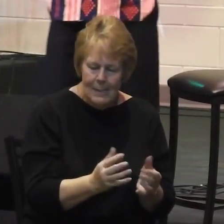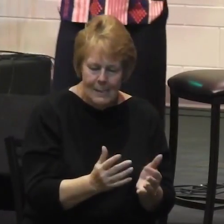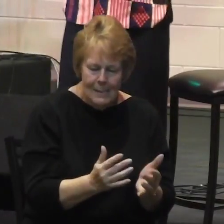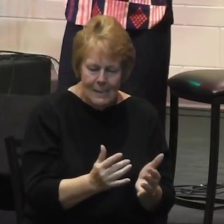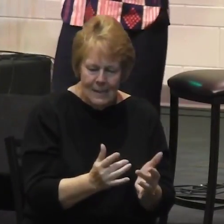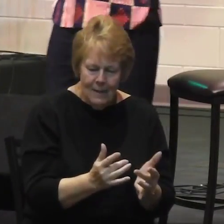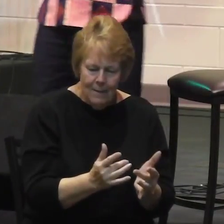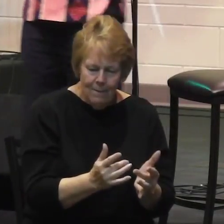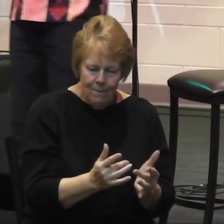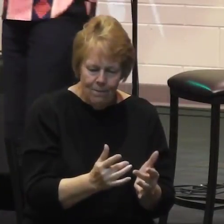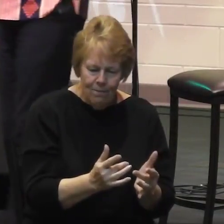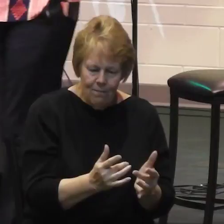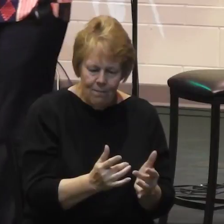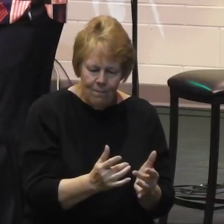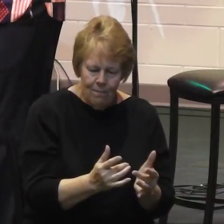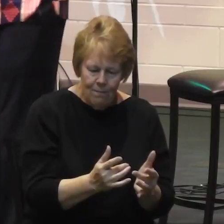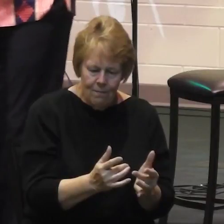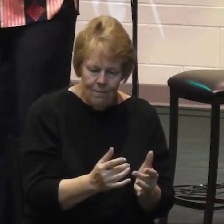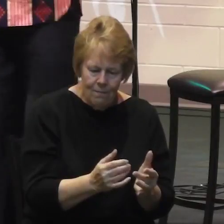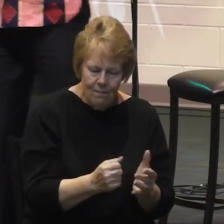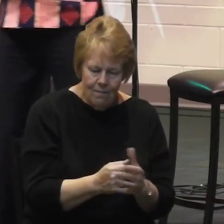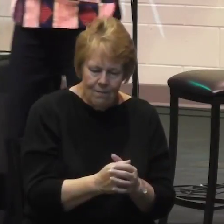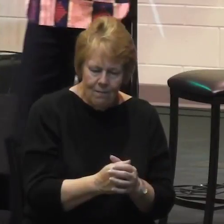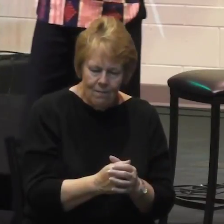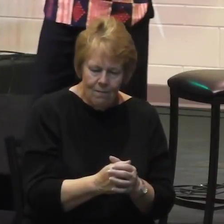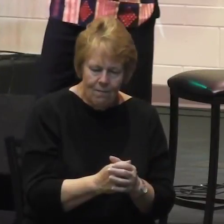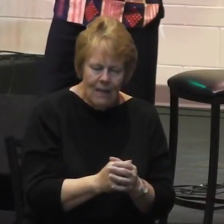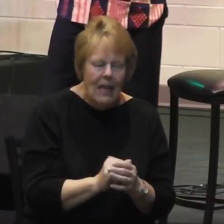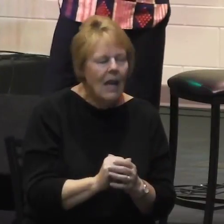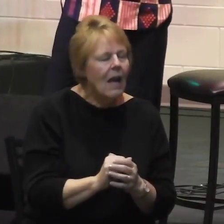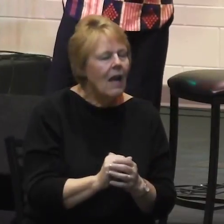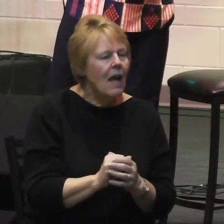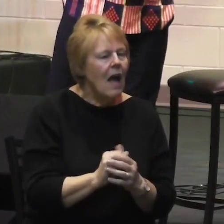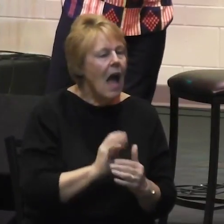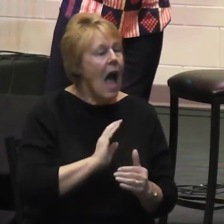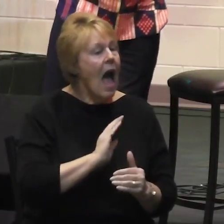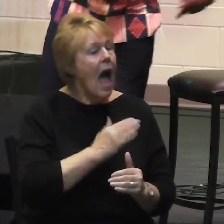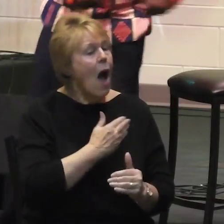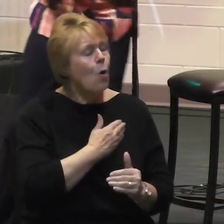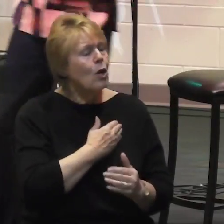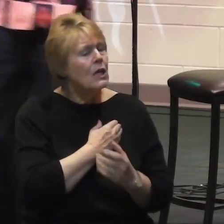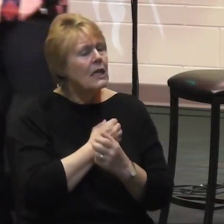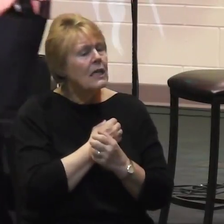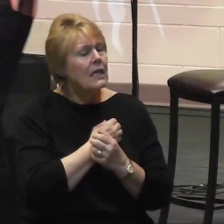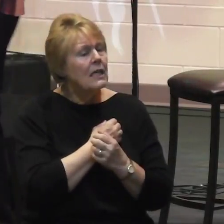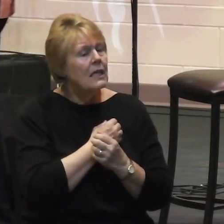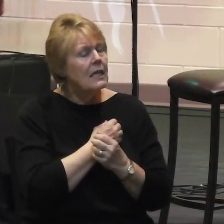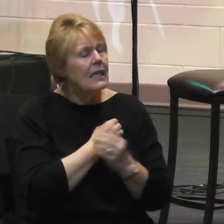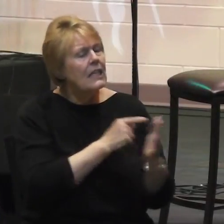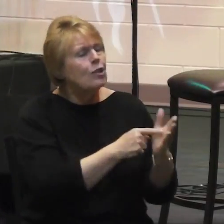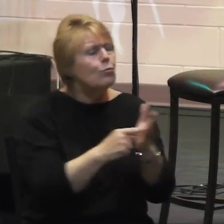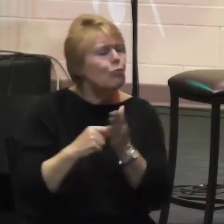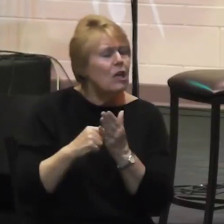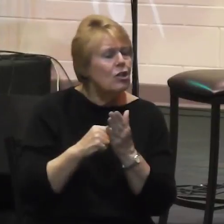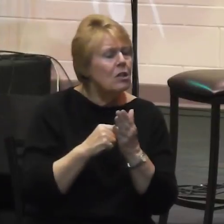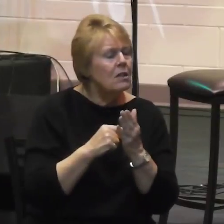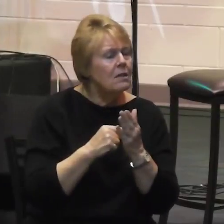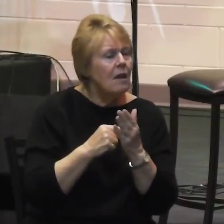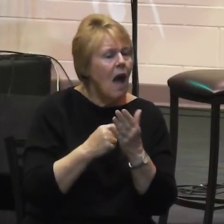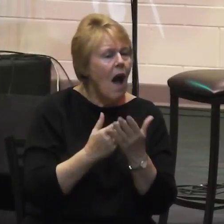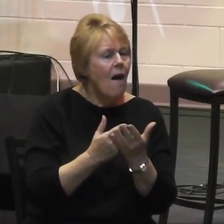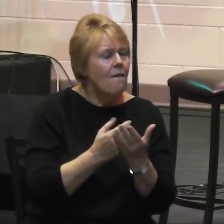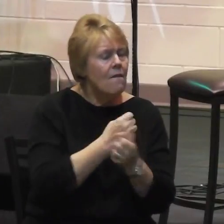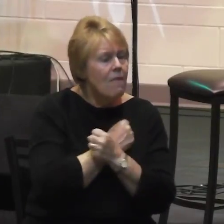Doing the mission of God is not our expression of love. Our expression of love results in us engaging